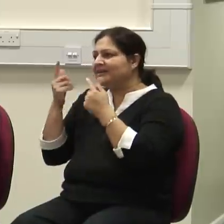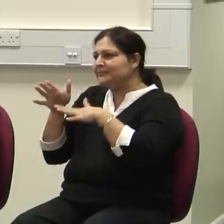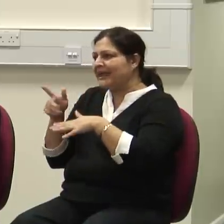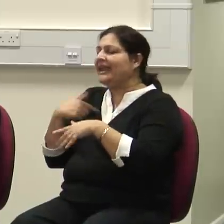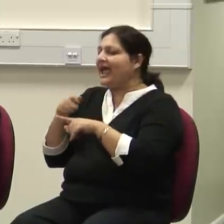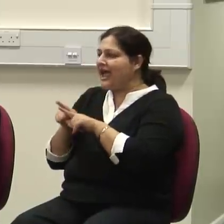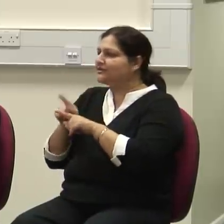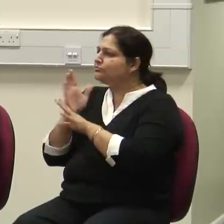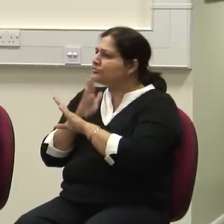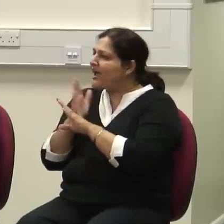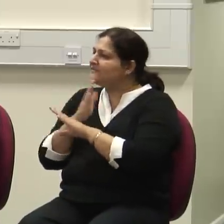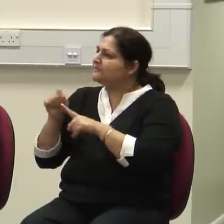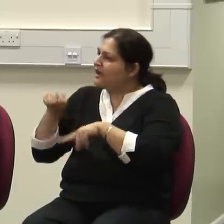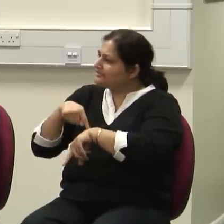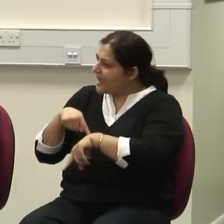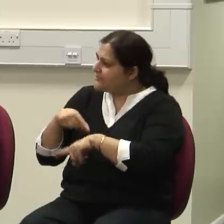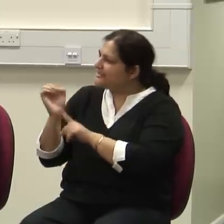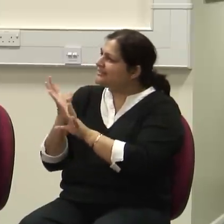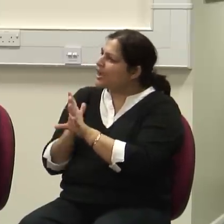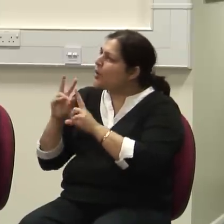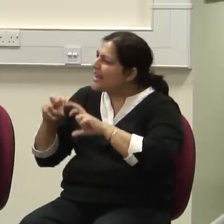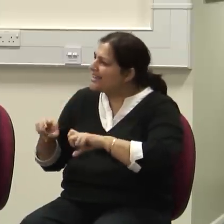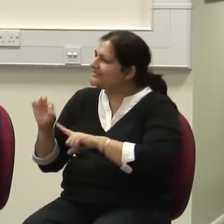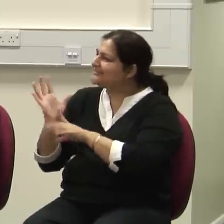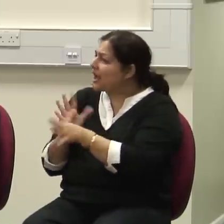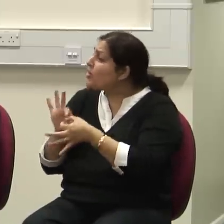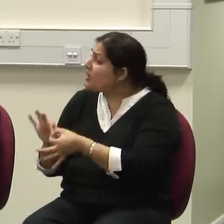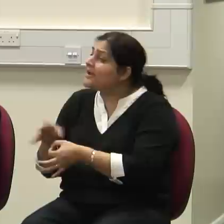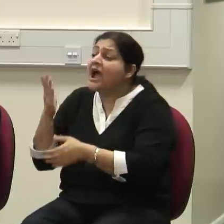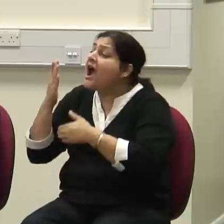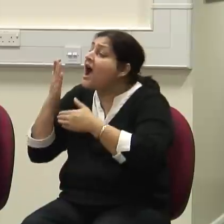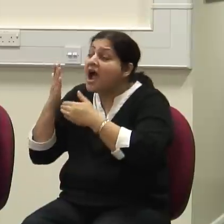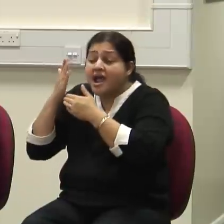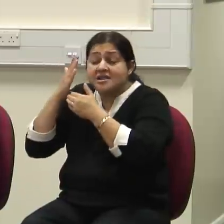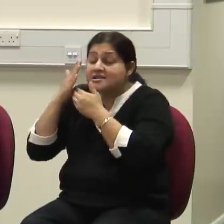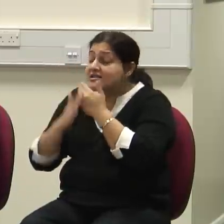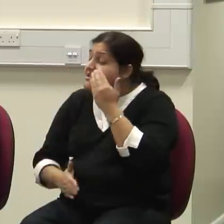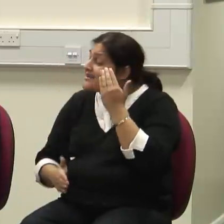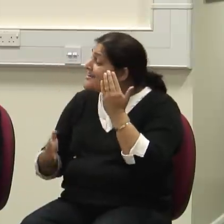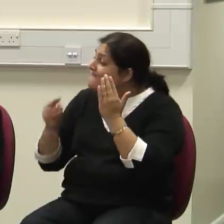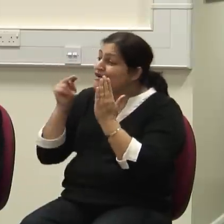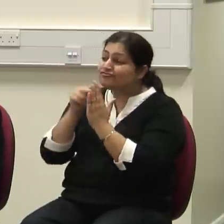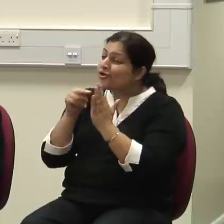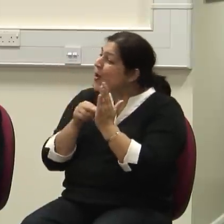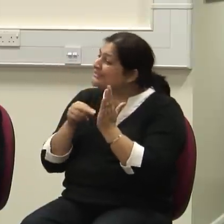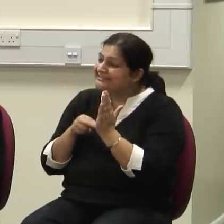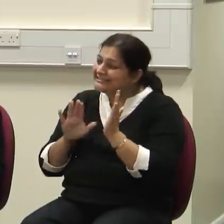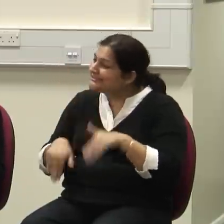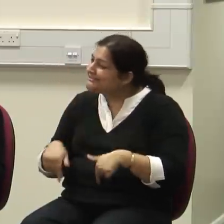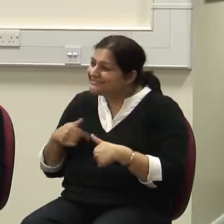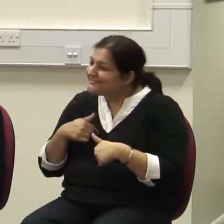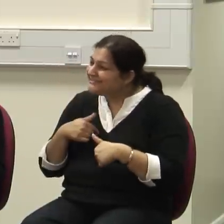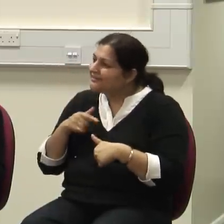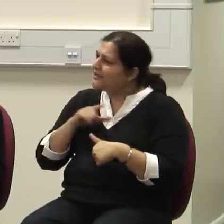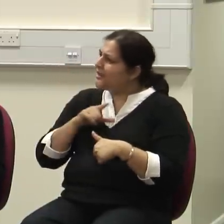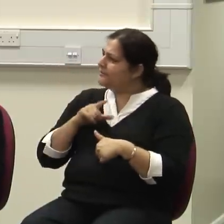which was called psychotherapy, psychoanalysis. Now, I never called it that because I was already, I already